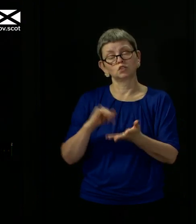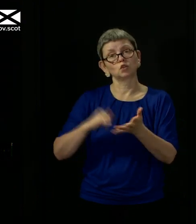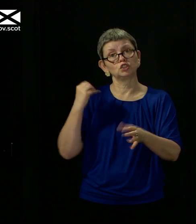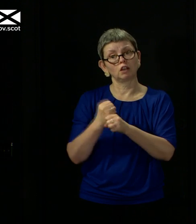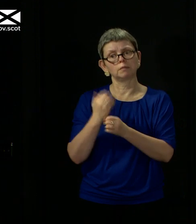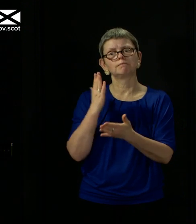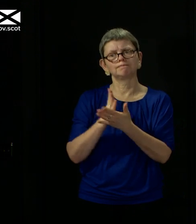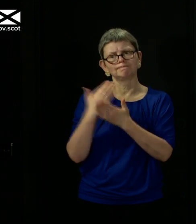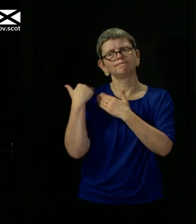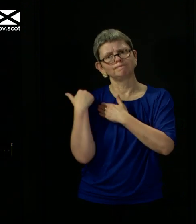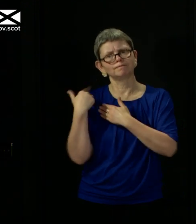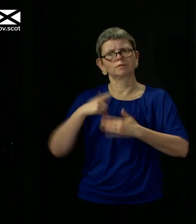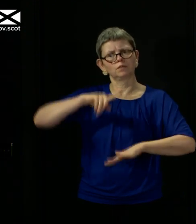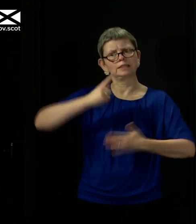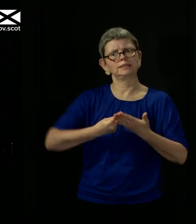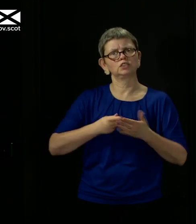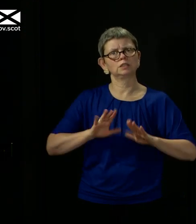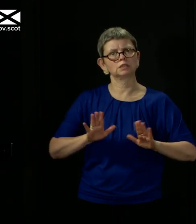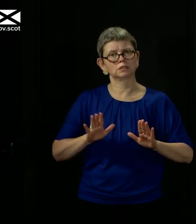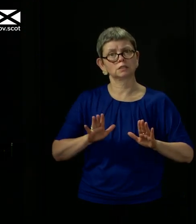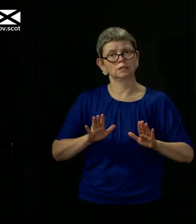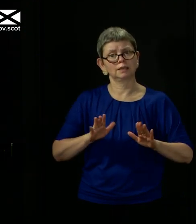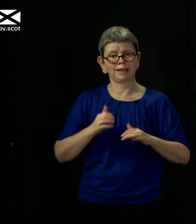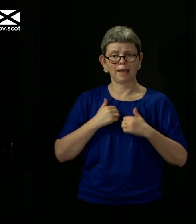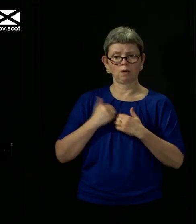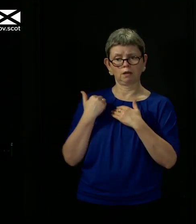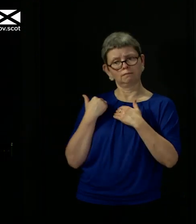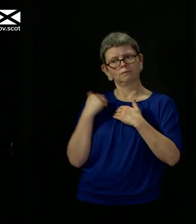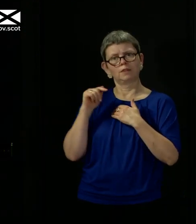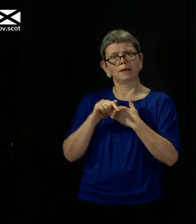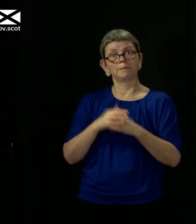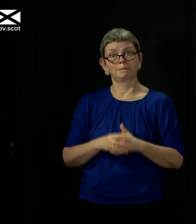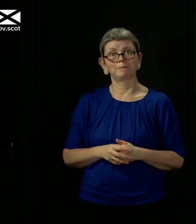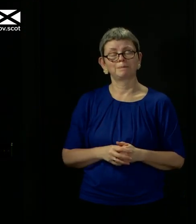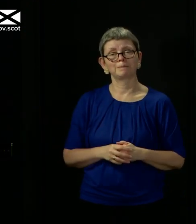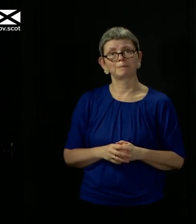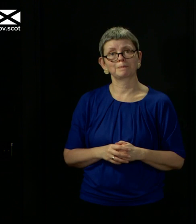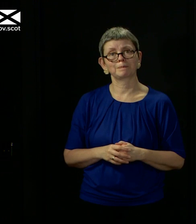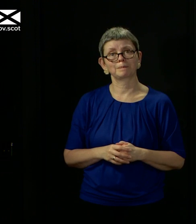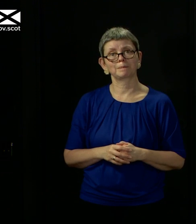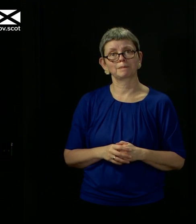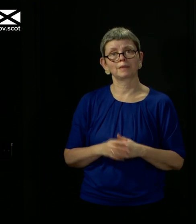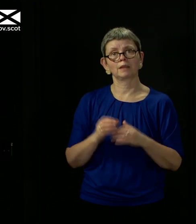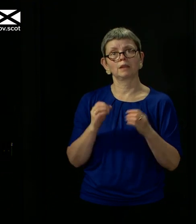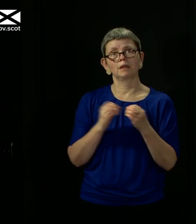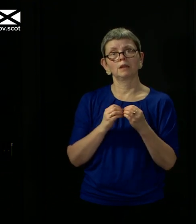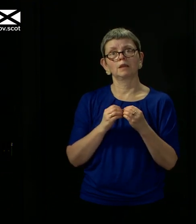to take the decisions ultimately and be held responsible and accountable for them. Alan Smith from Bower.